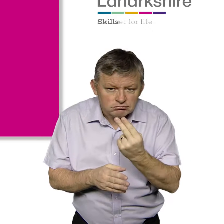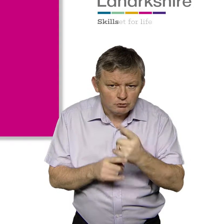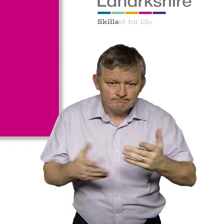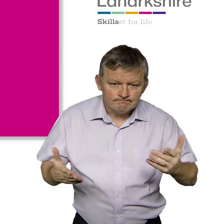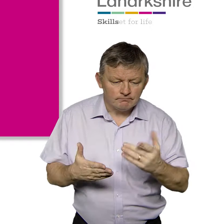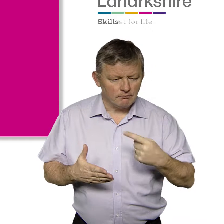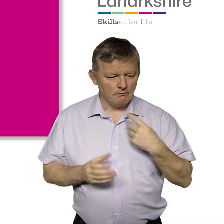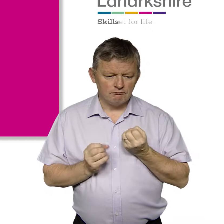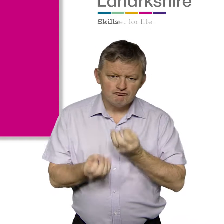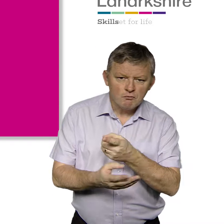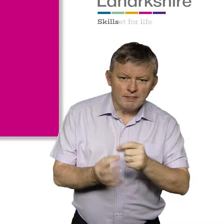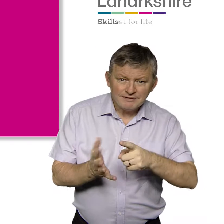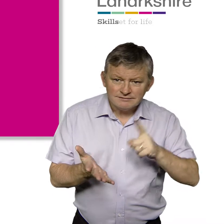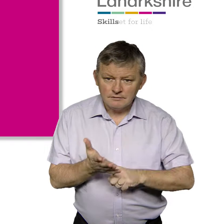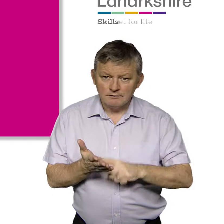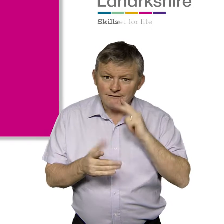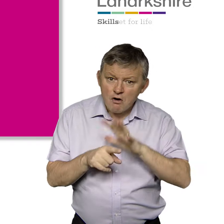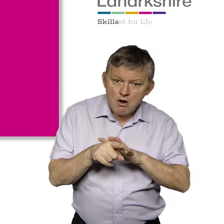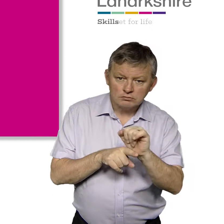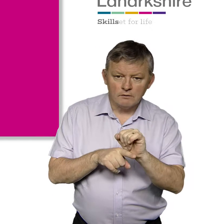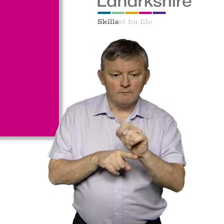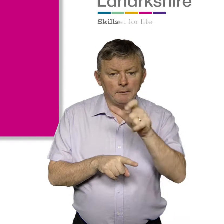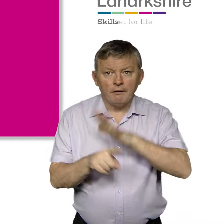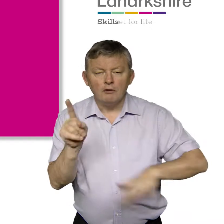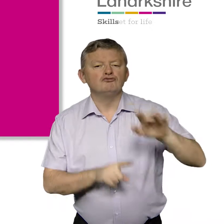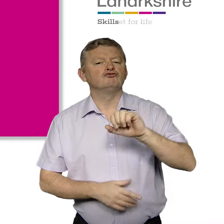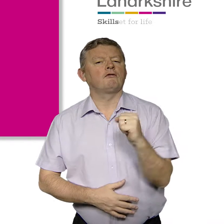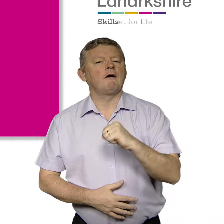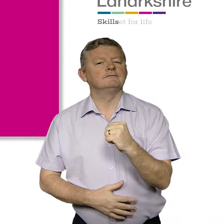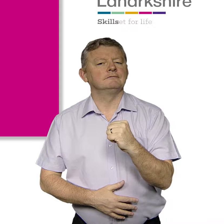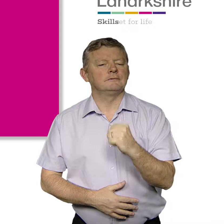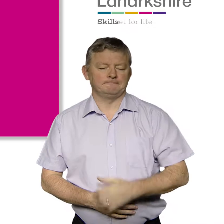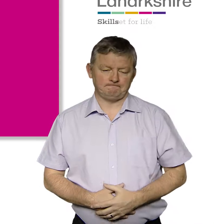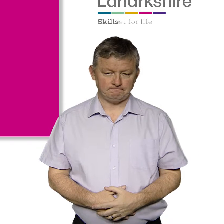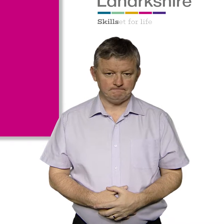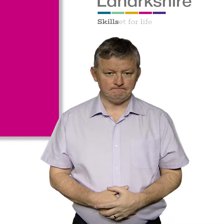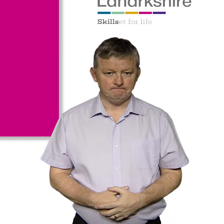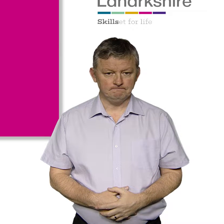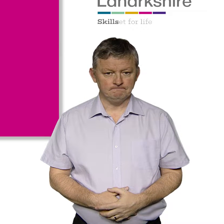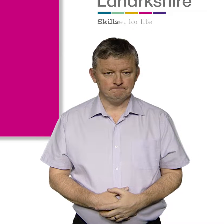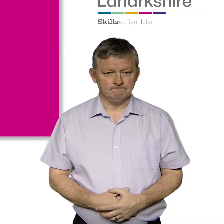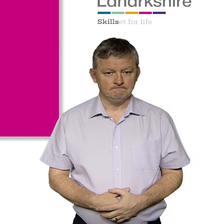culture and the arts and are encouraged to share BSL and deaf culture with the people of Scotland.